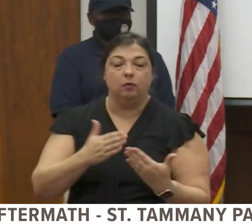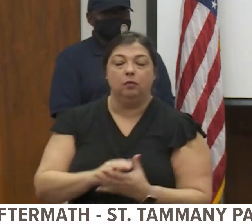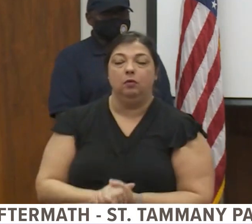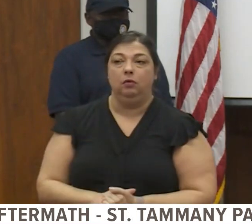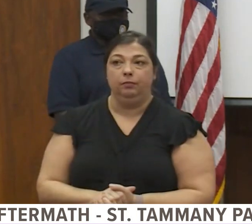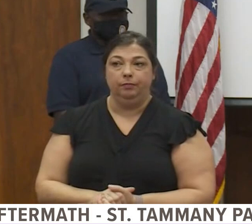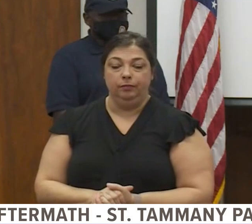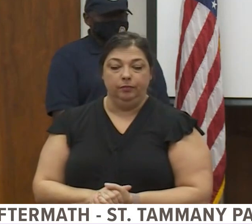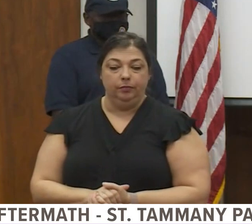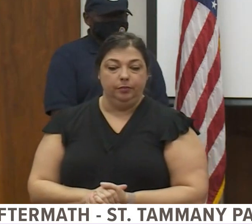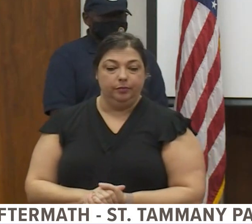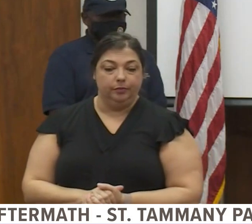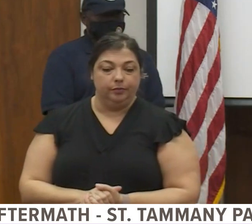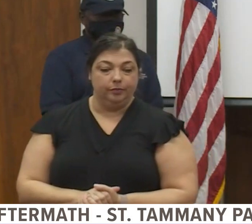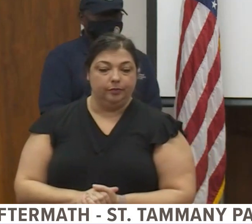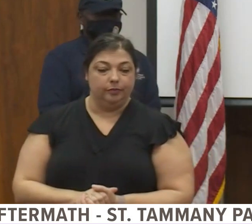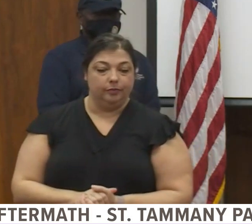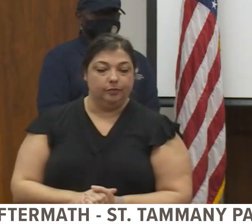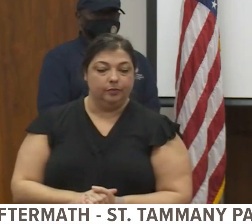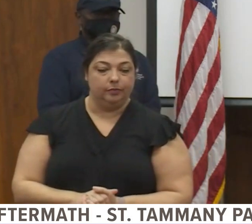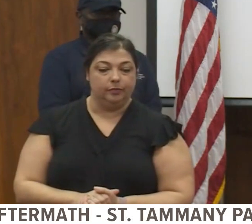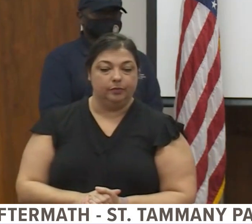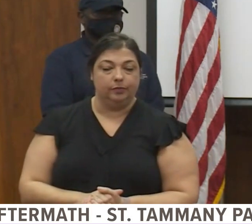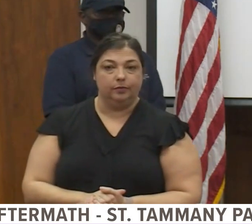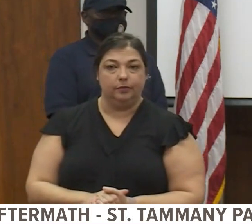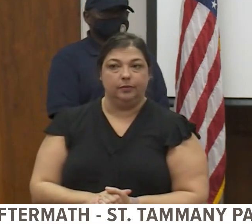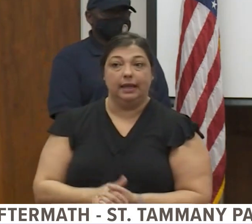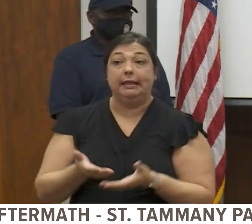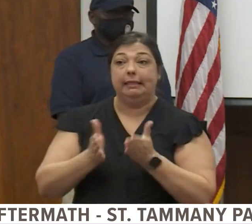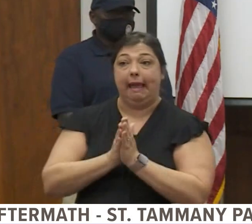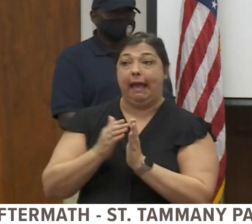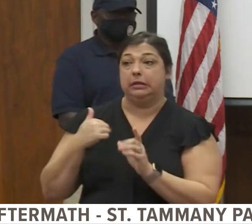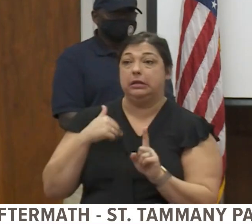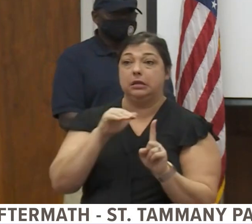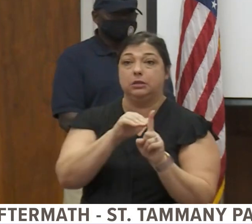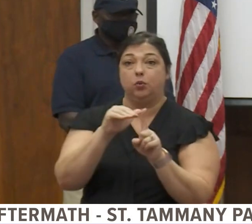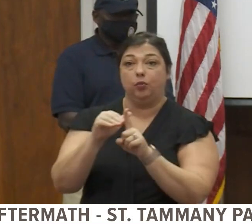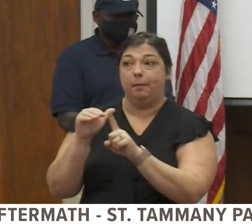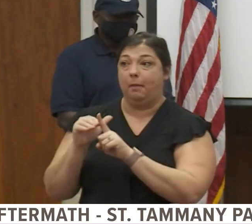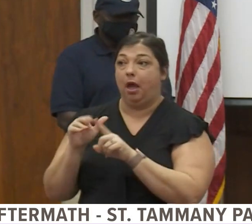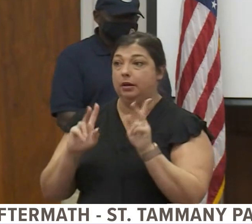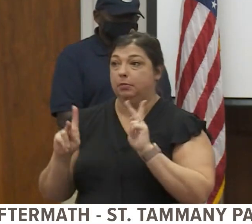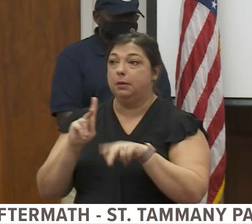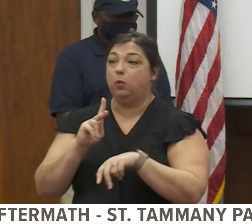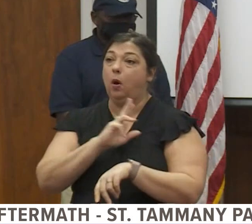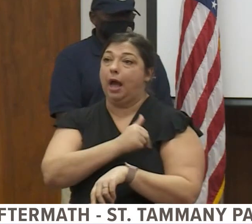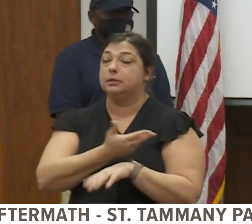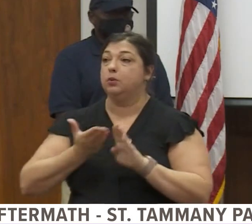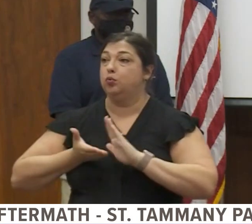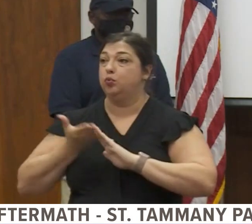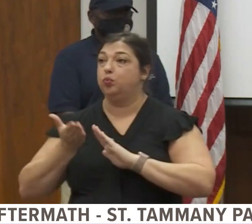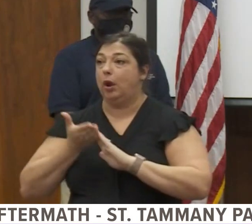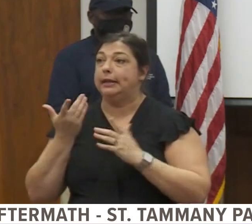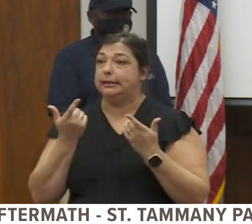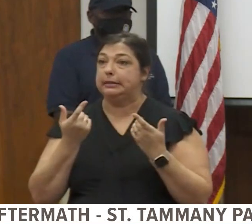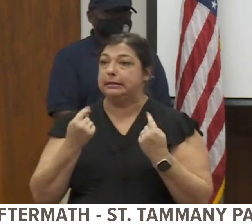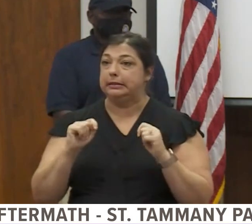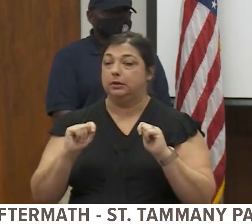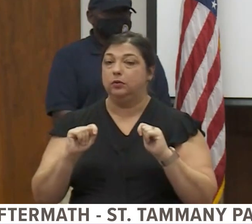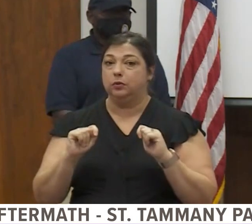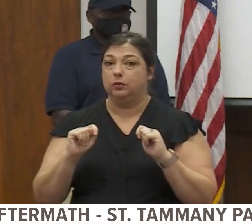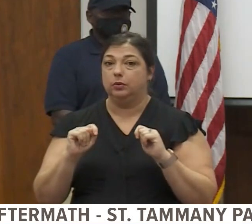They want us to remind our citizens that our hospitals are up and open and still treating